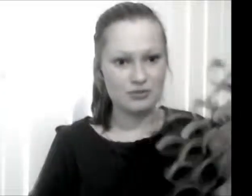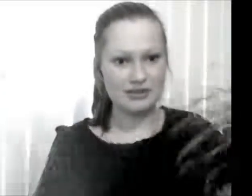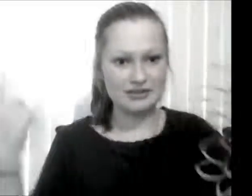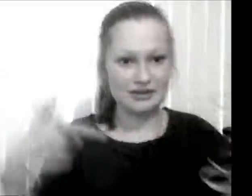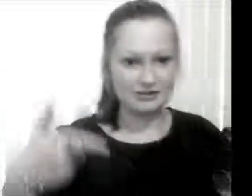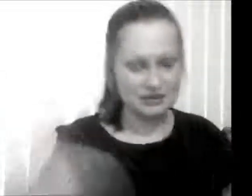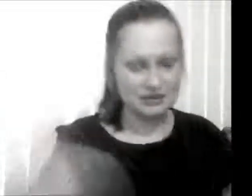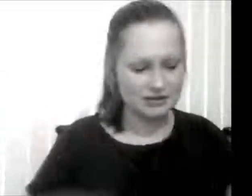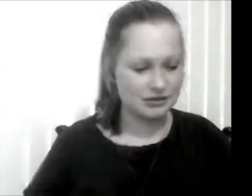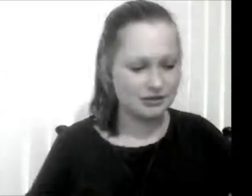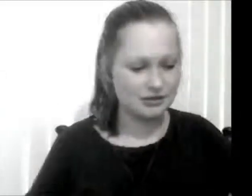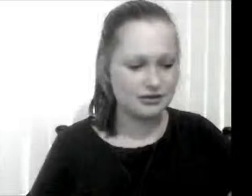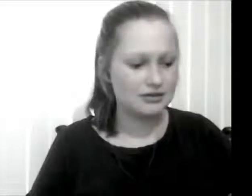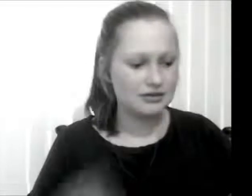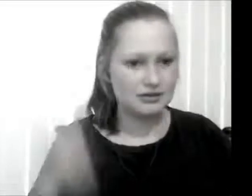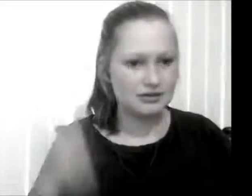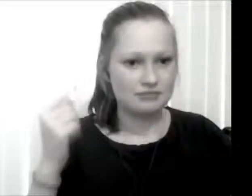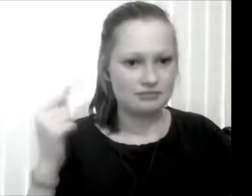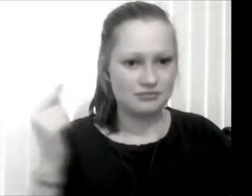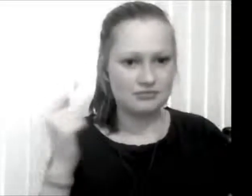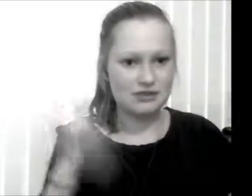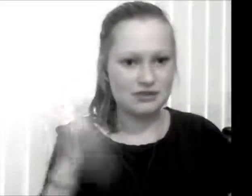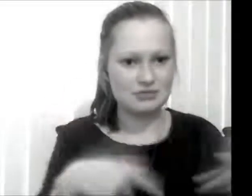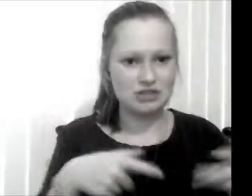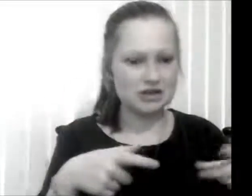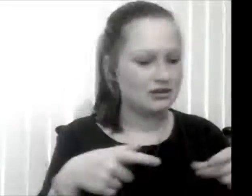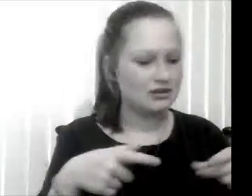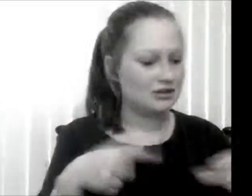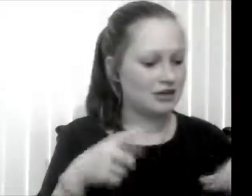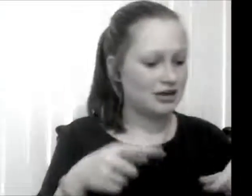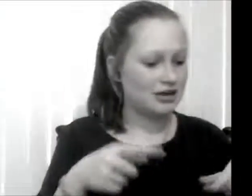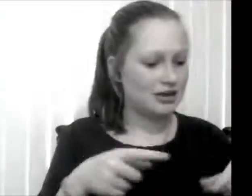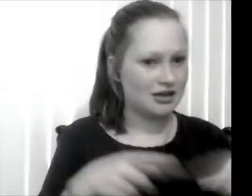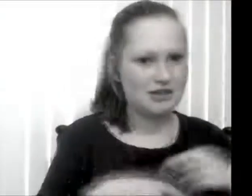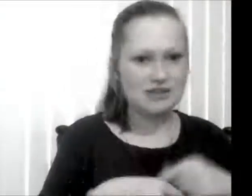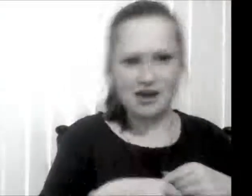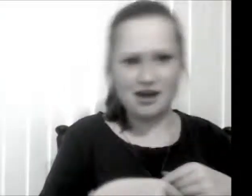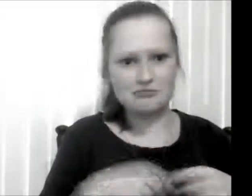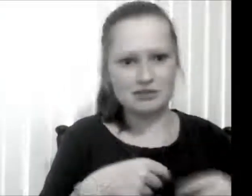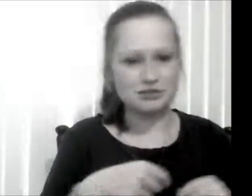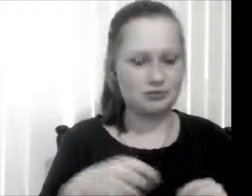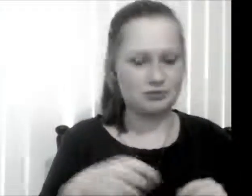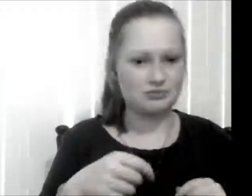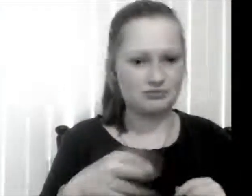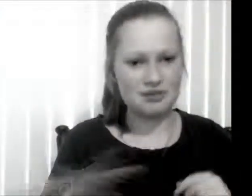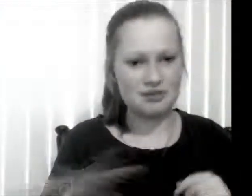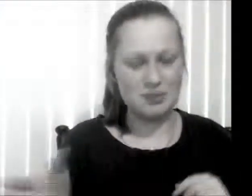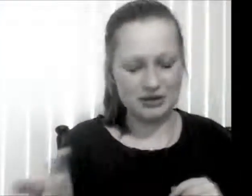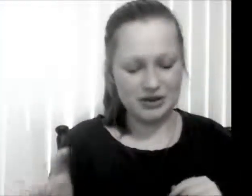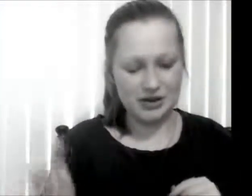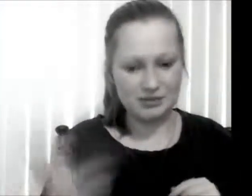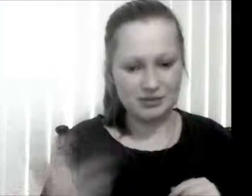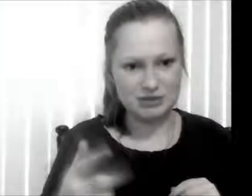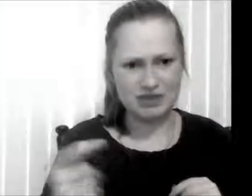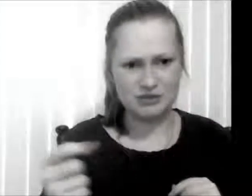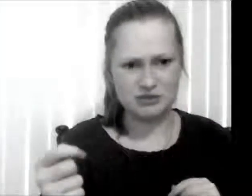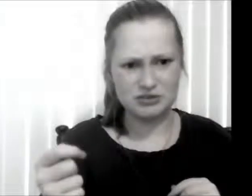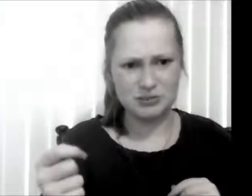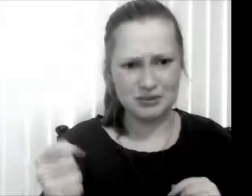put the link down in the thingamajiggy. And yeah. And also put. I remember um last week I forgot to put my